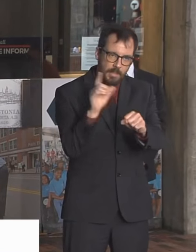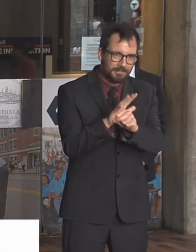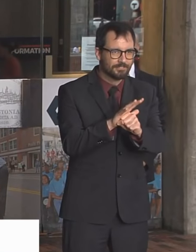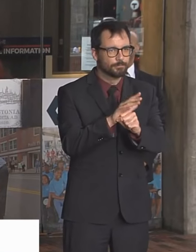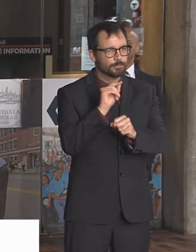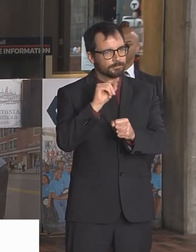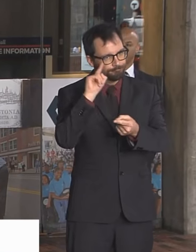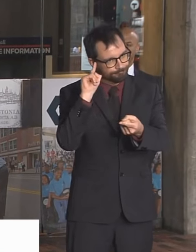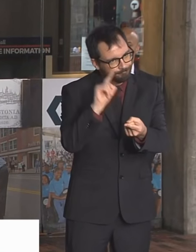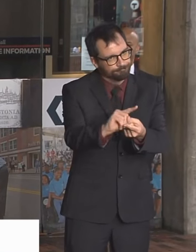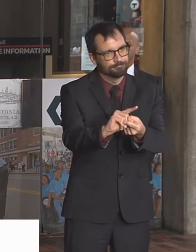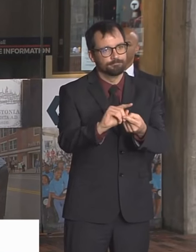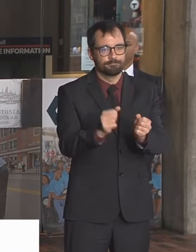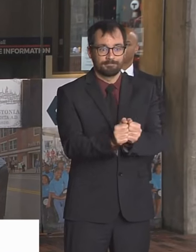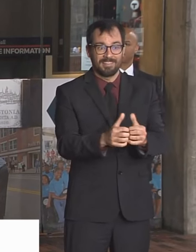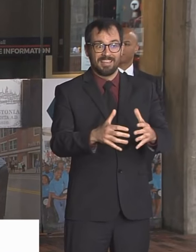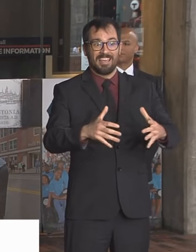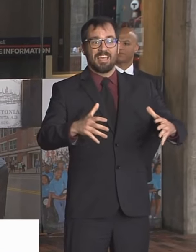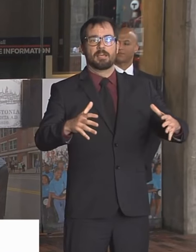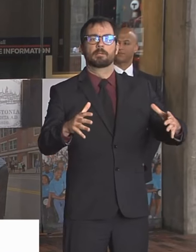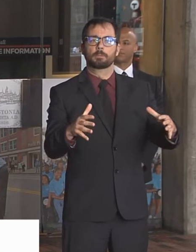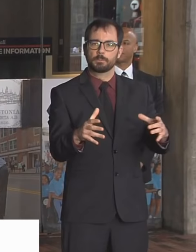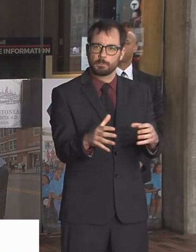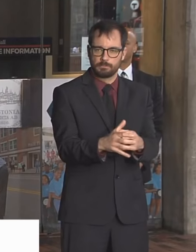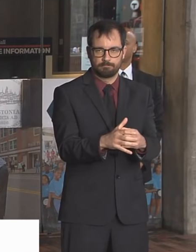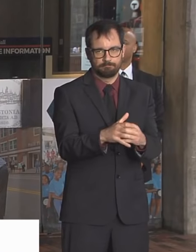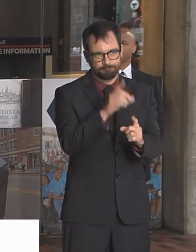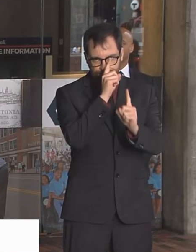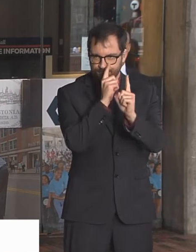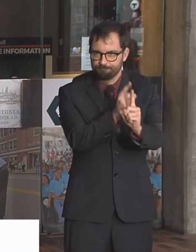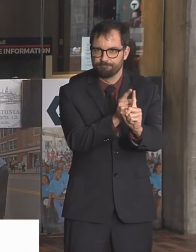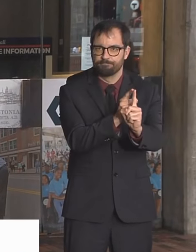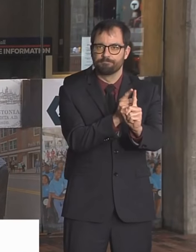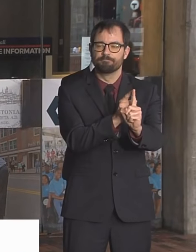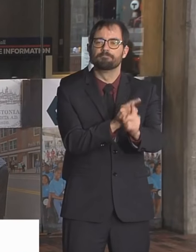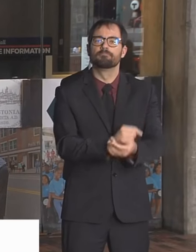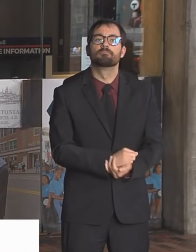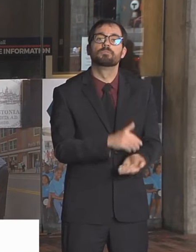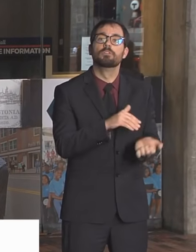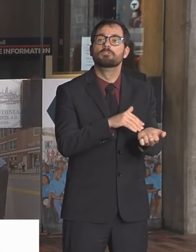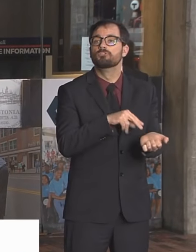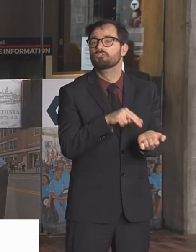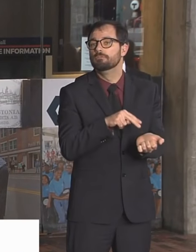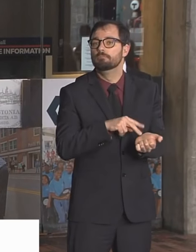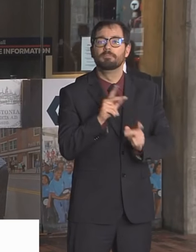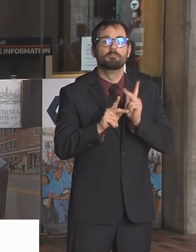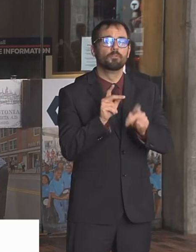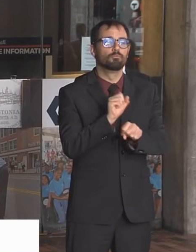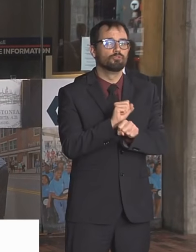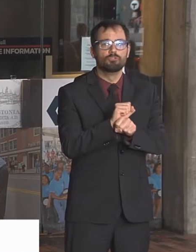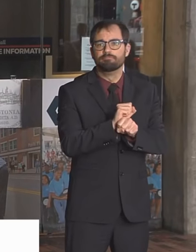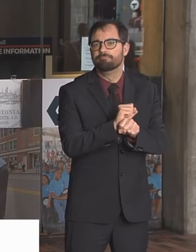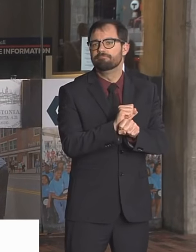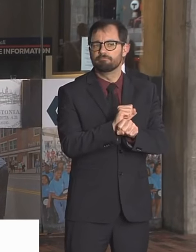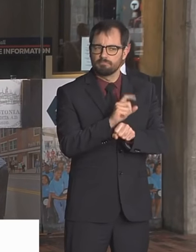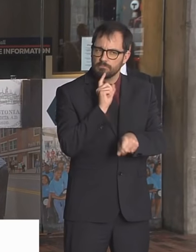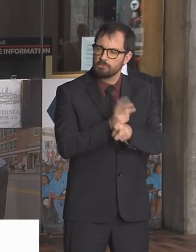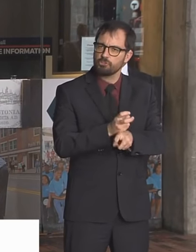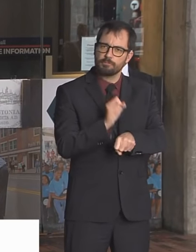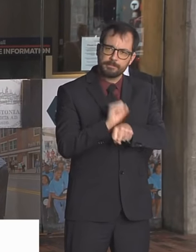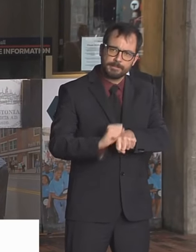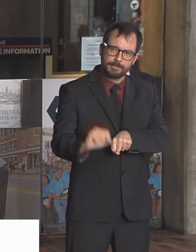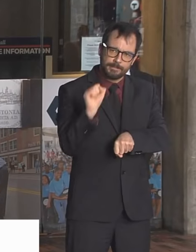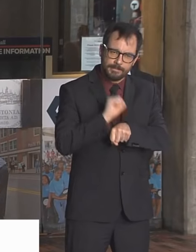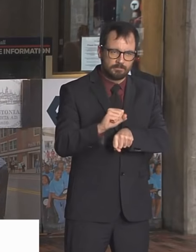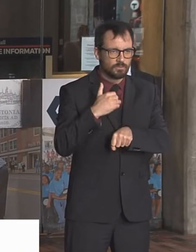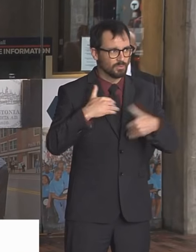a mention of the medical professionals who are working hard under very stressful conditions to save lives. I spoke to the presidents